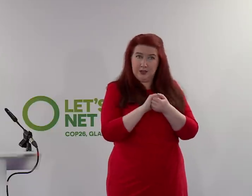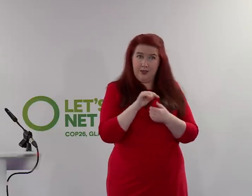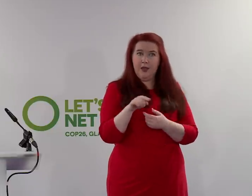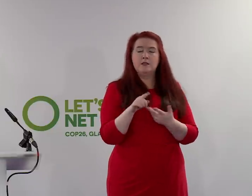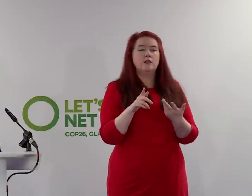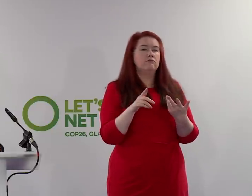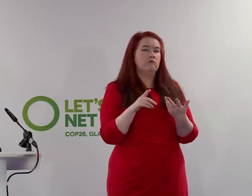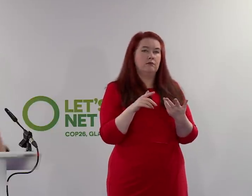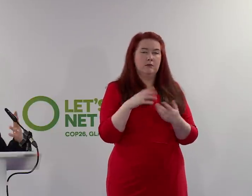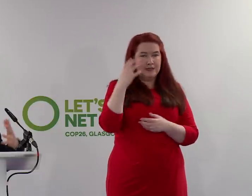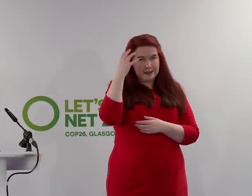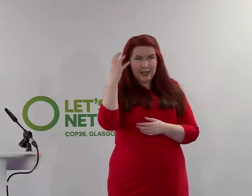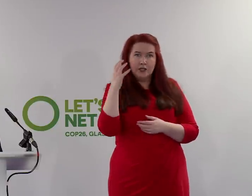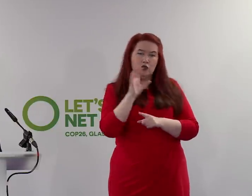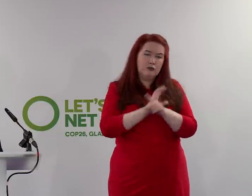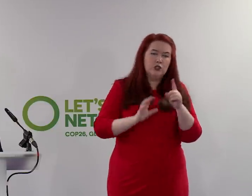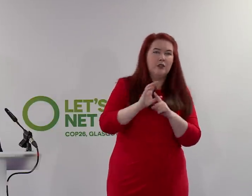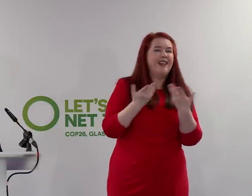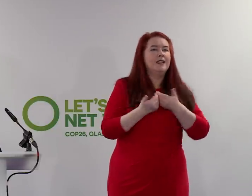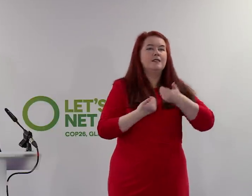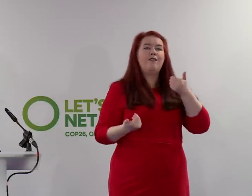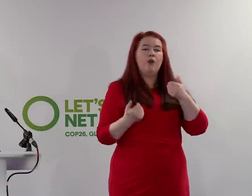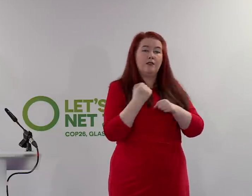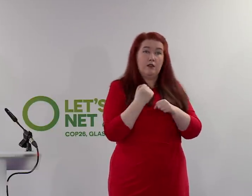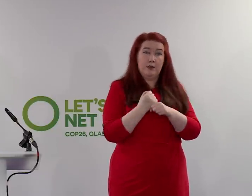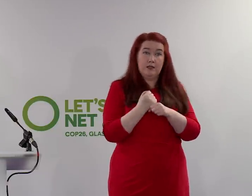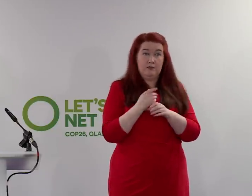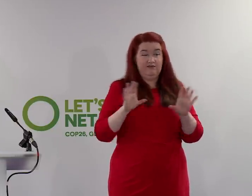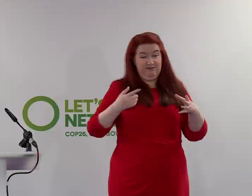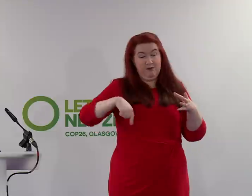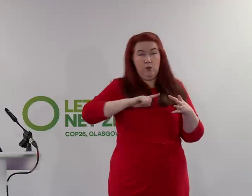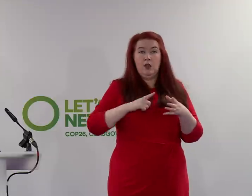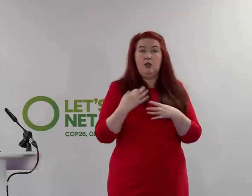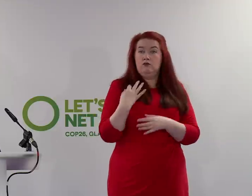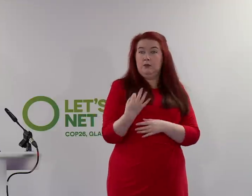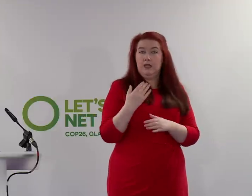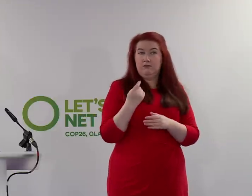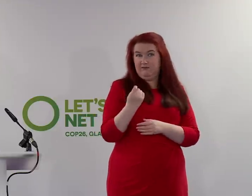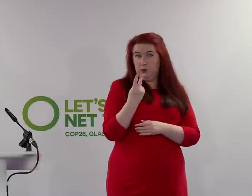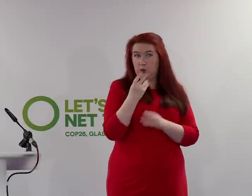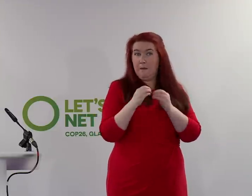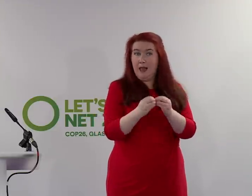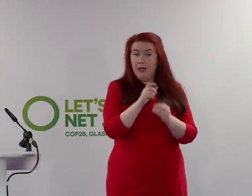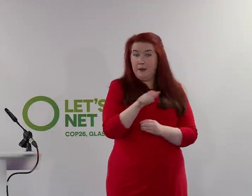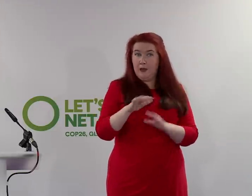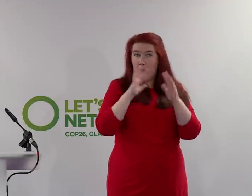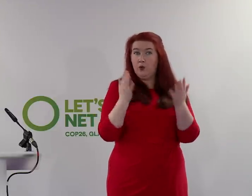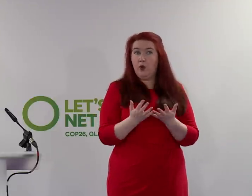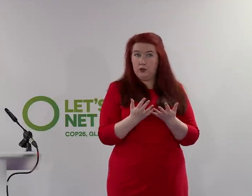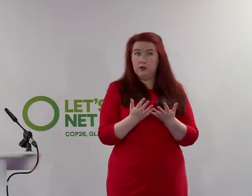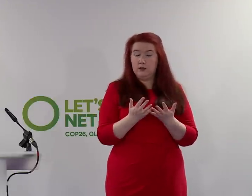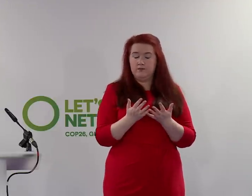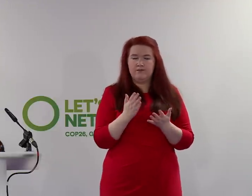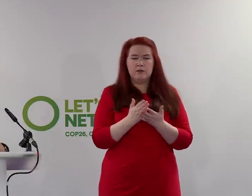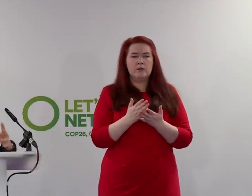regional, devolved governments. Collectively, represent two billion people almost across the world. And it's estimated that around